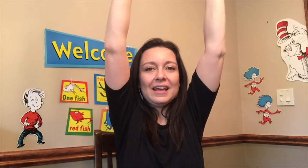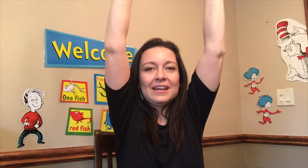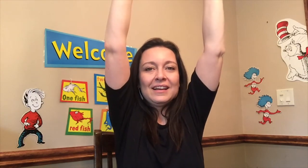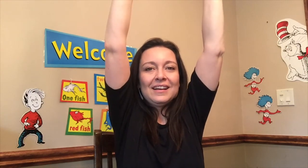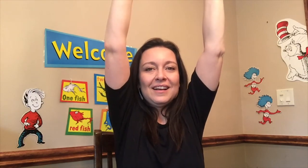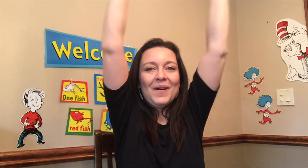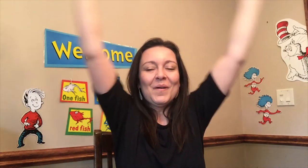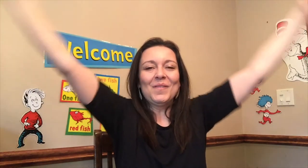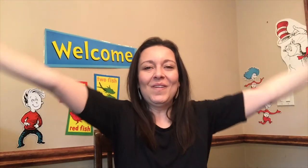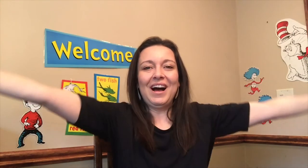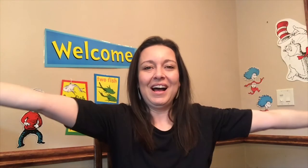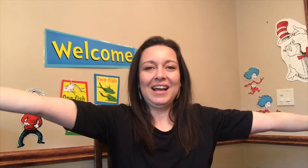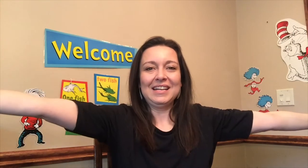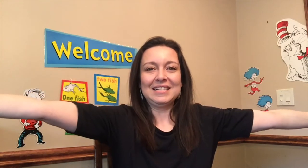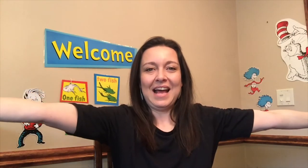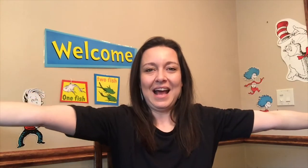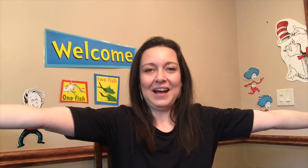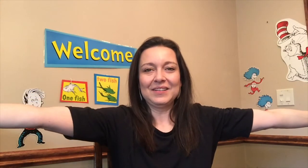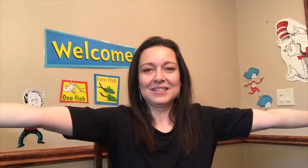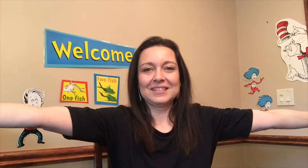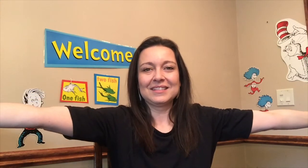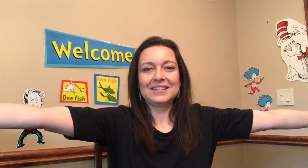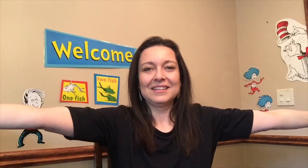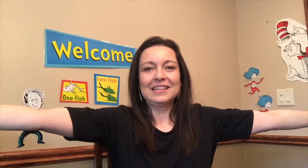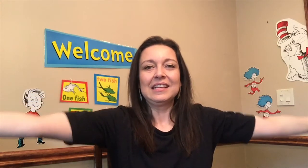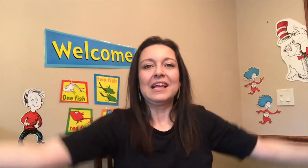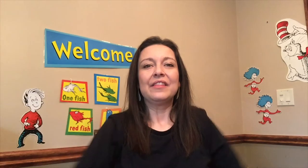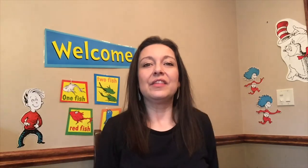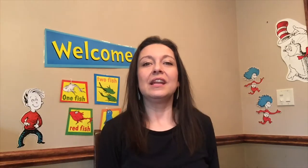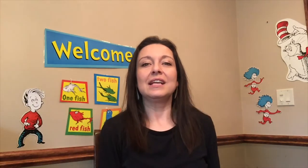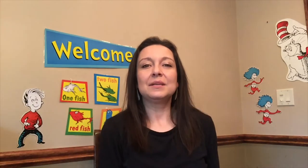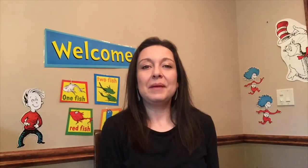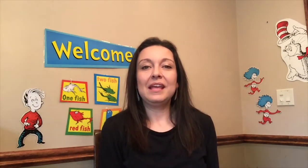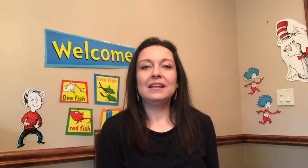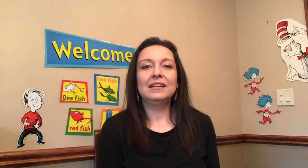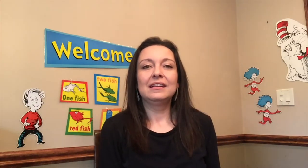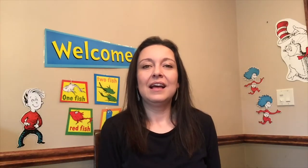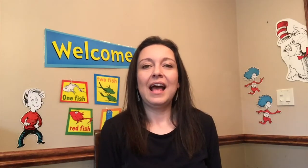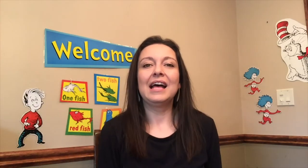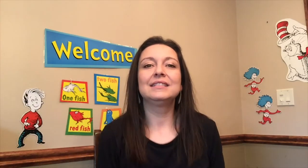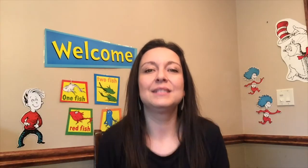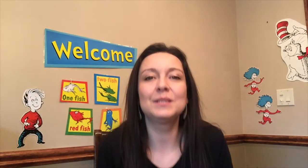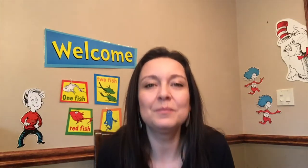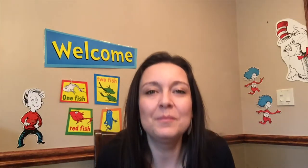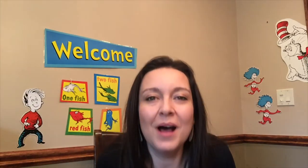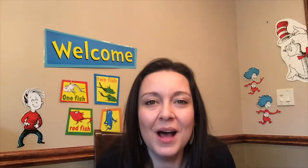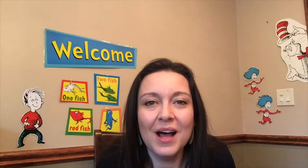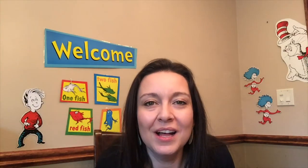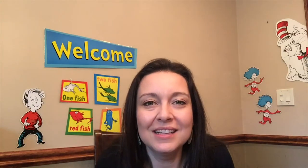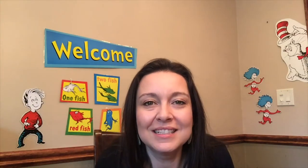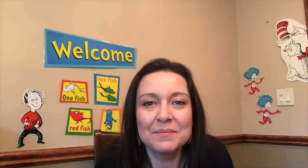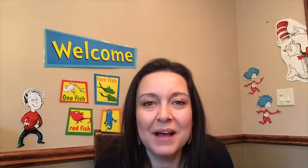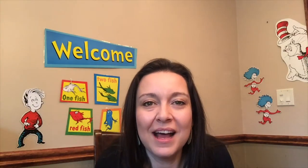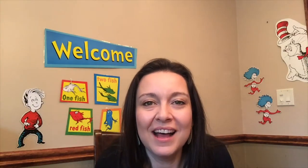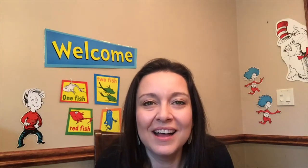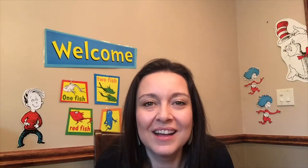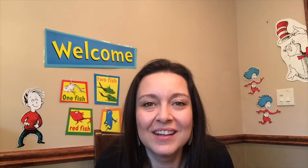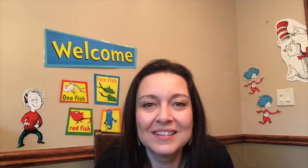wide as a house thin as a pin and small as a mouse